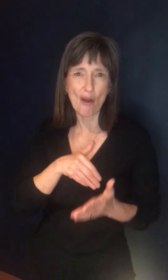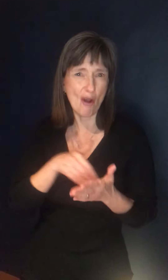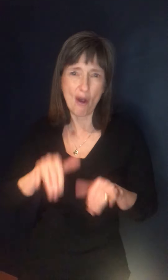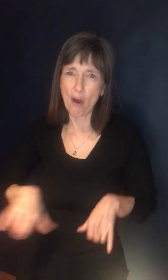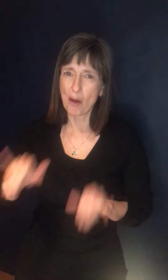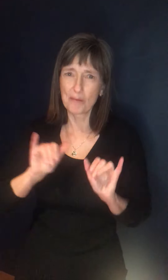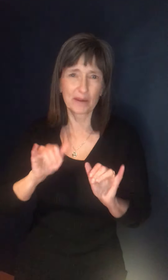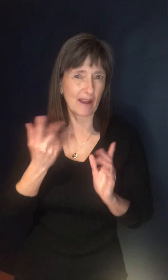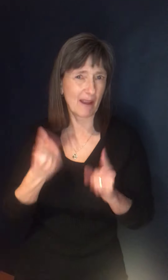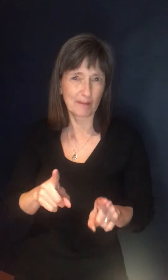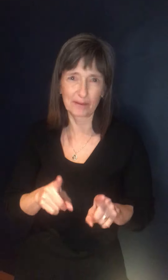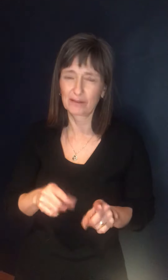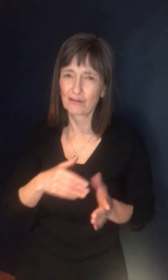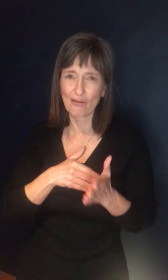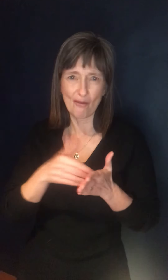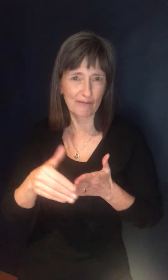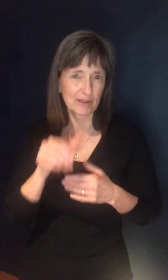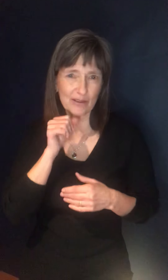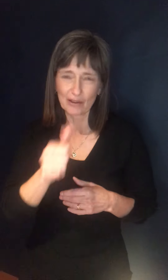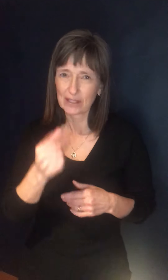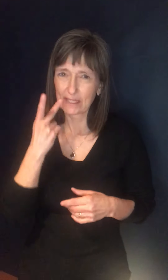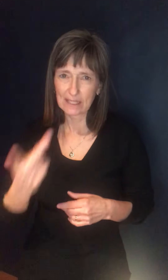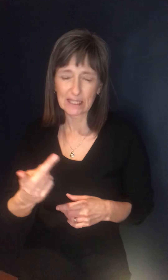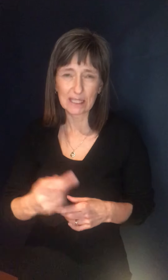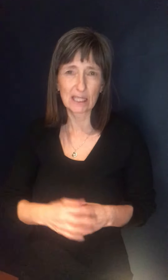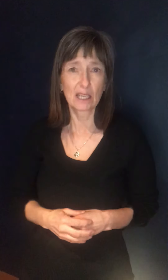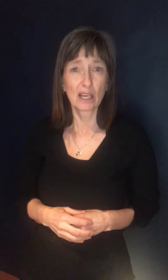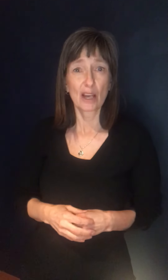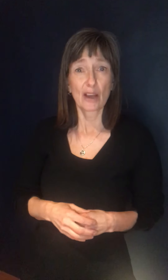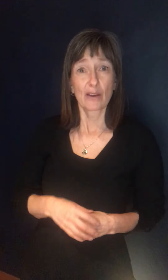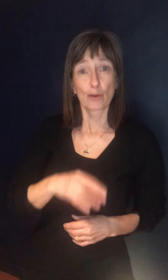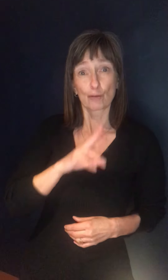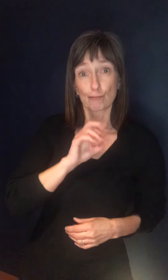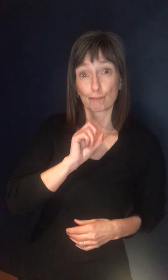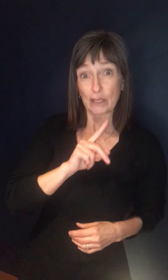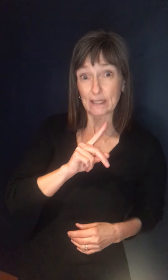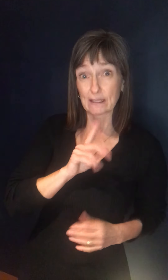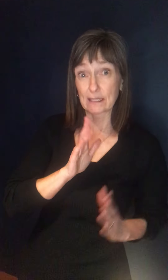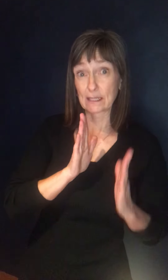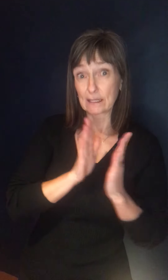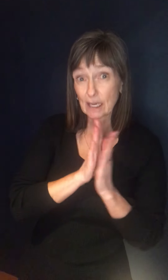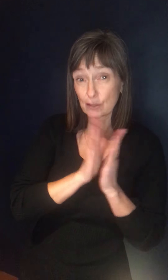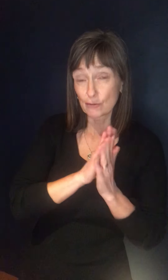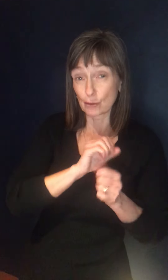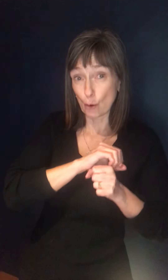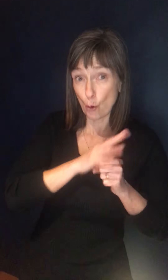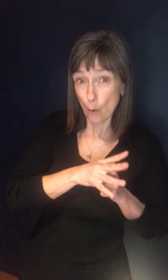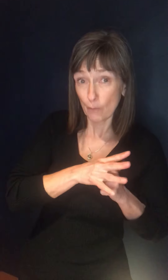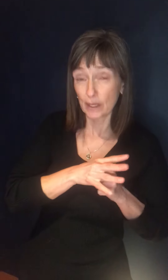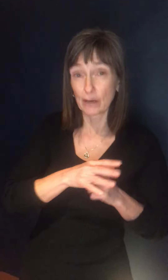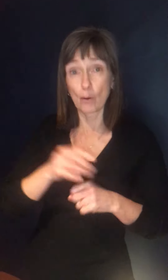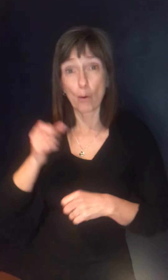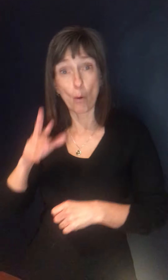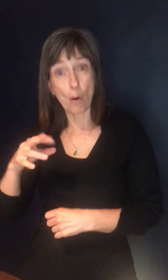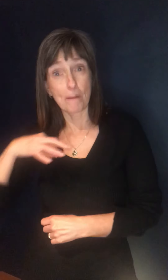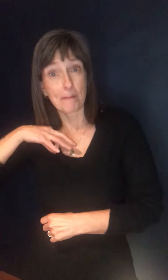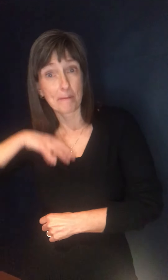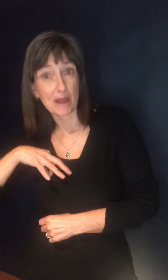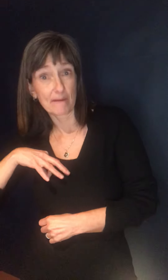at all. And certainly from a risk benefit point of view, you know, the, uh, the risks, um, the benefits of